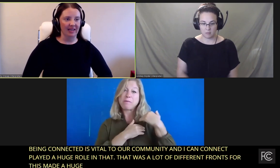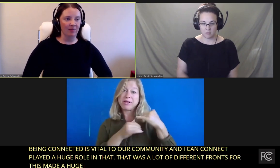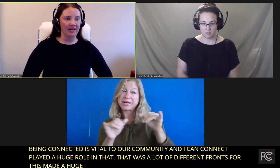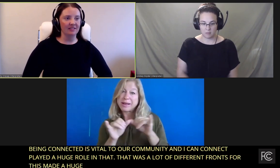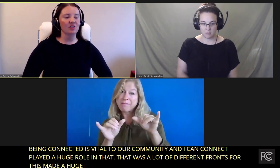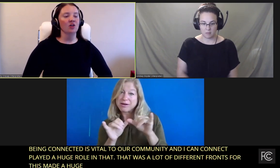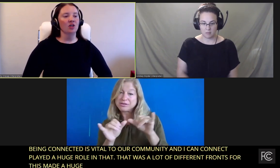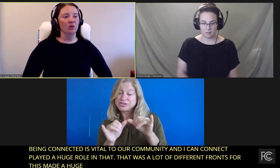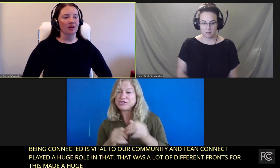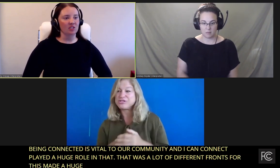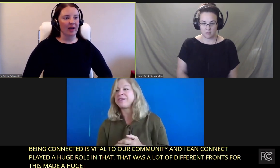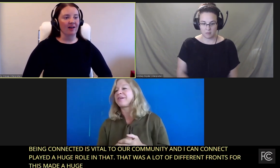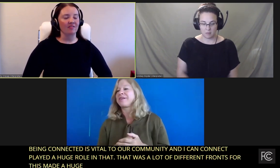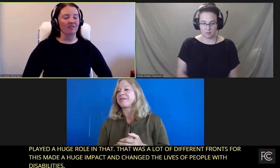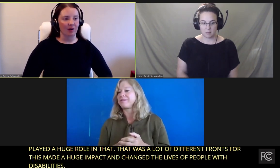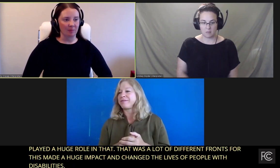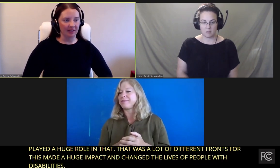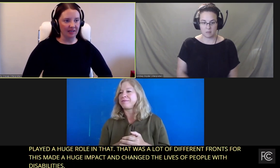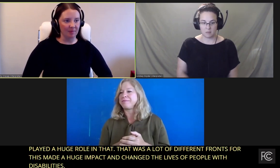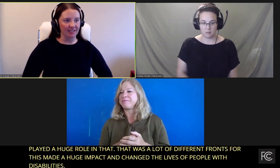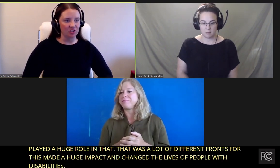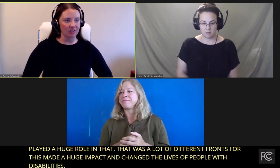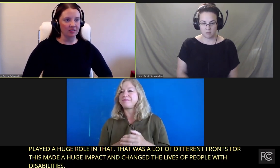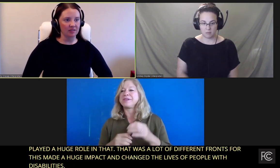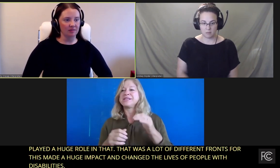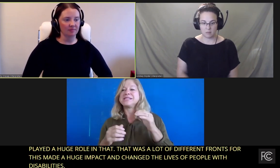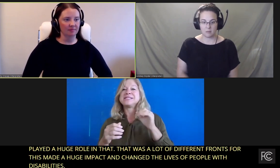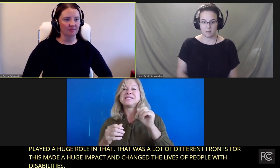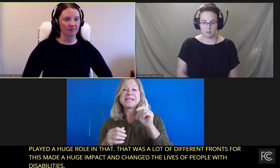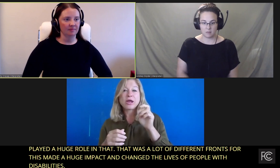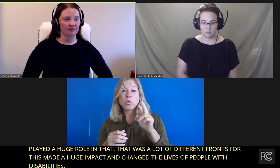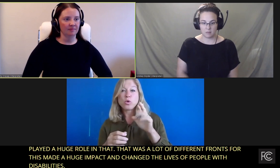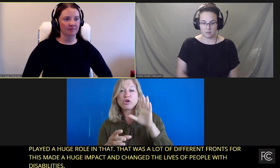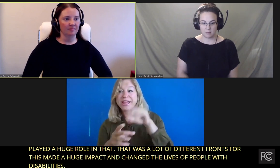accessibility gateways. You also have accountability measures.